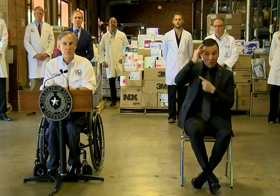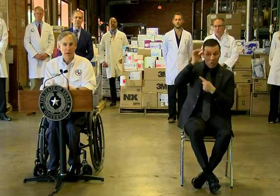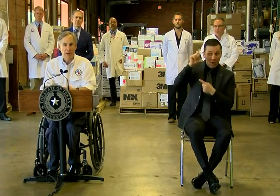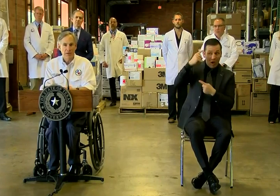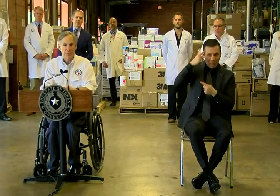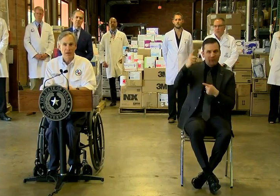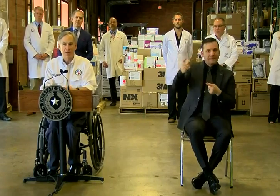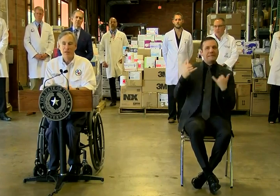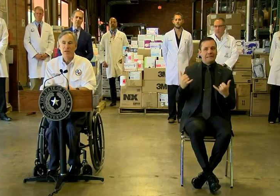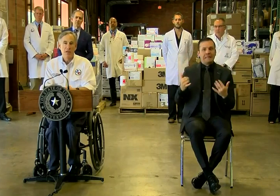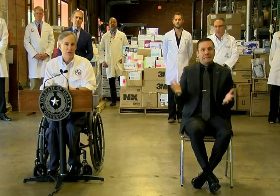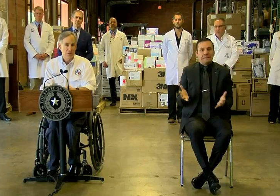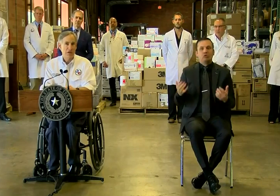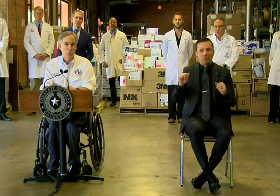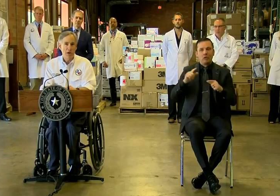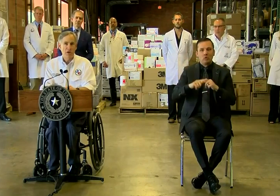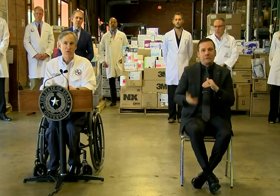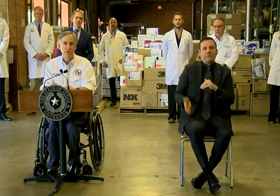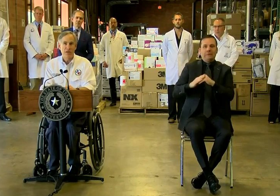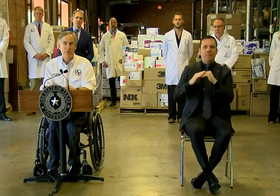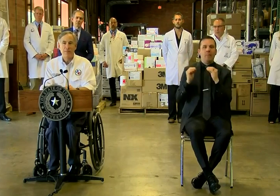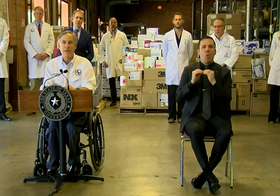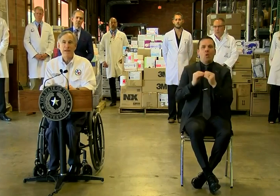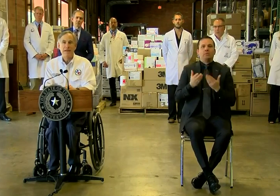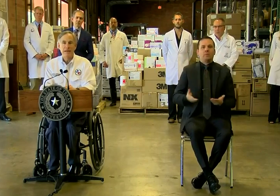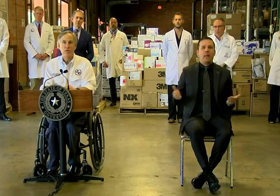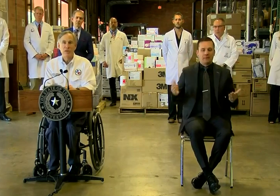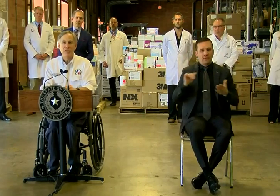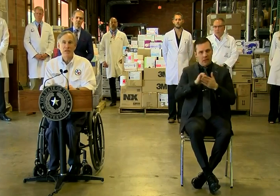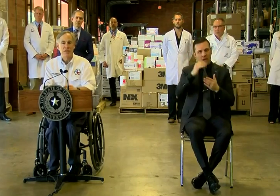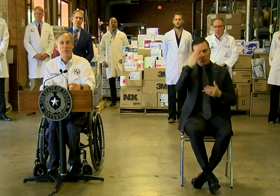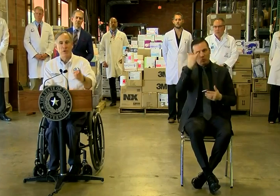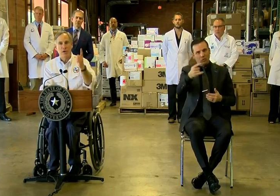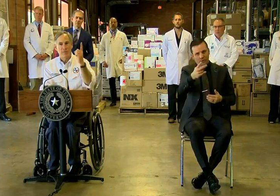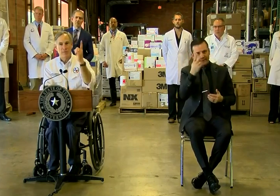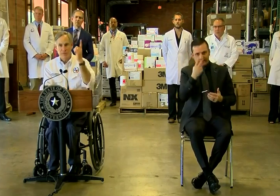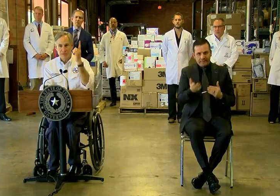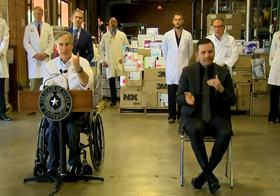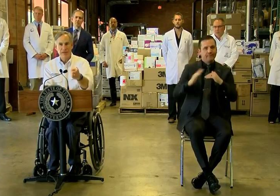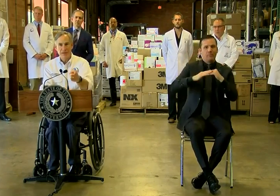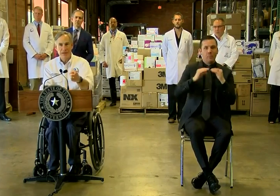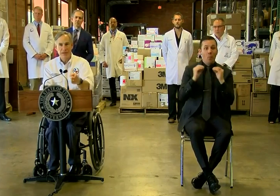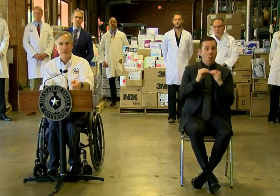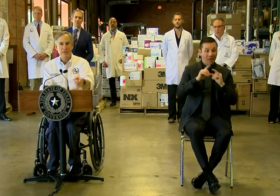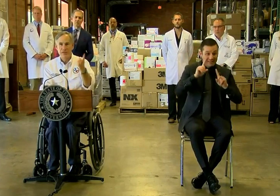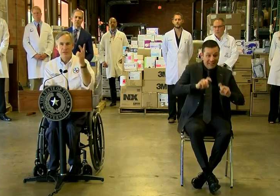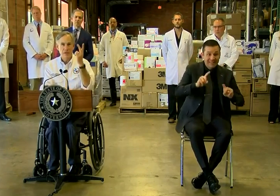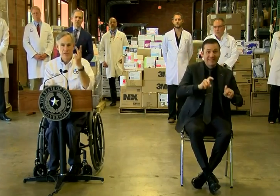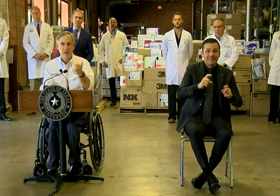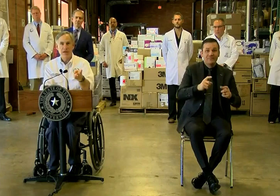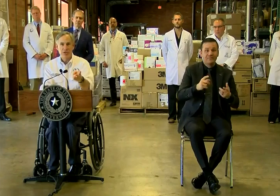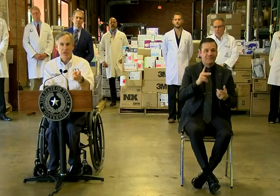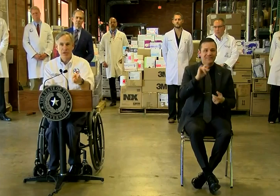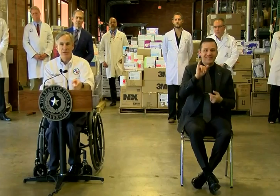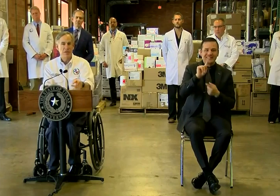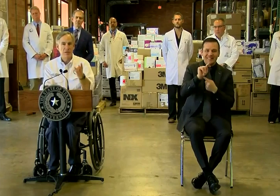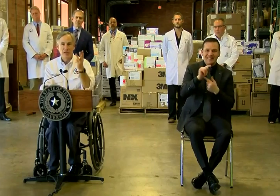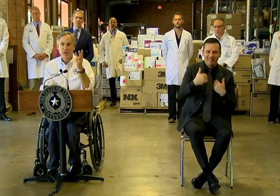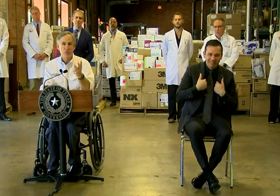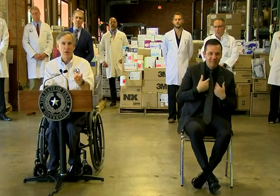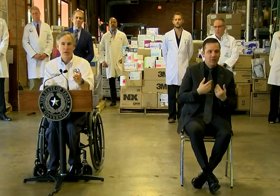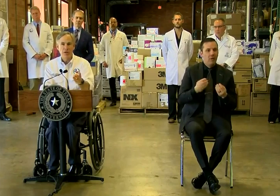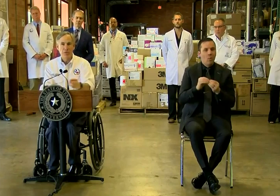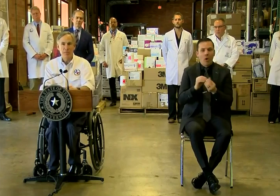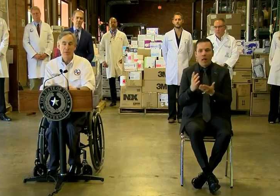the supplies. And that's why you're seeing an increase in the number of testing kits, collection kits,